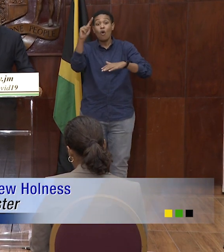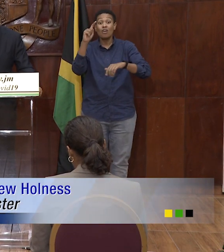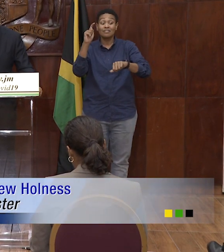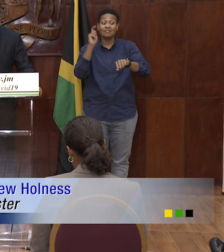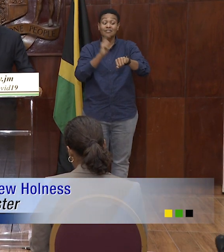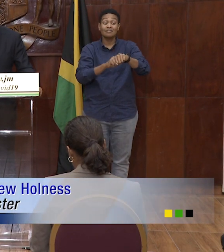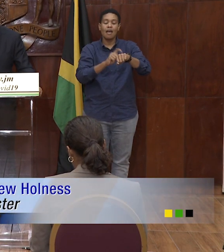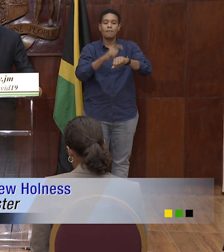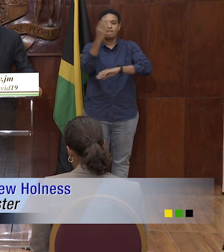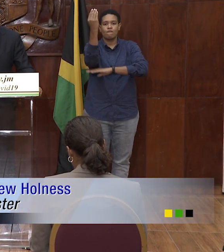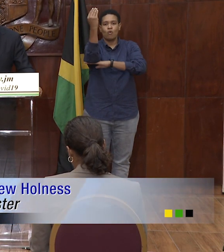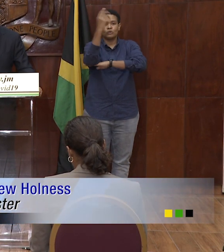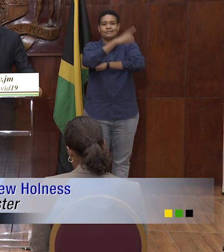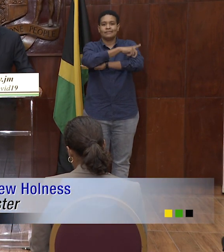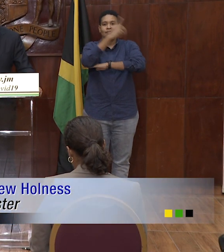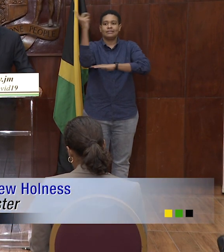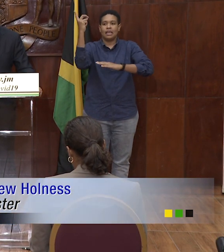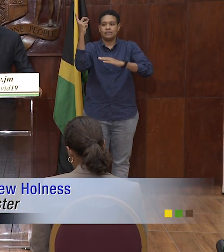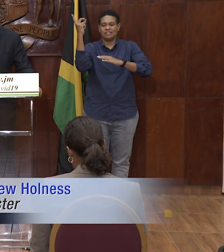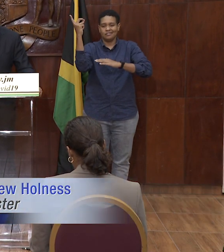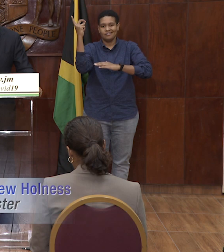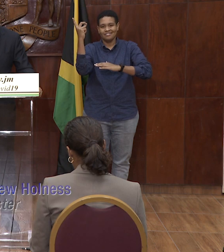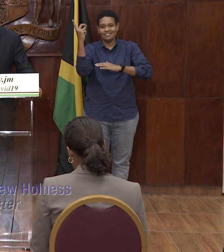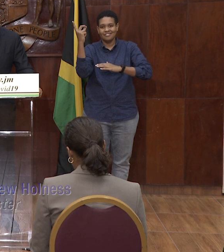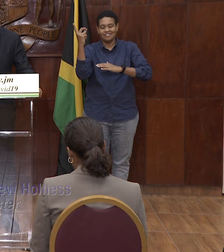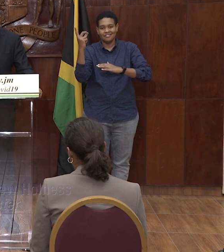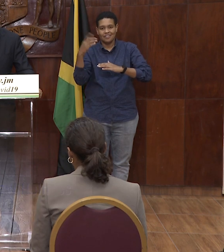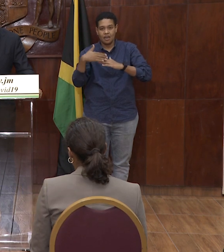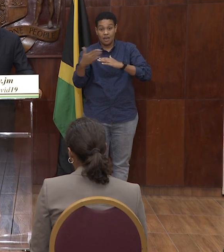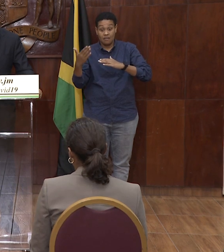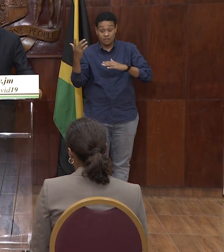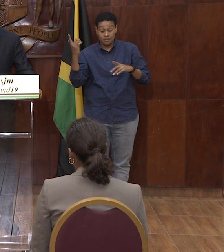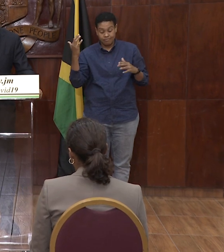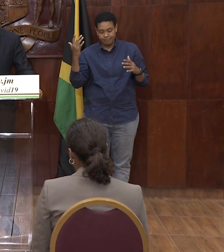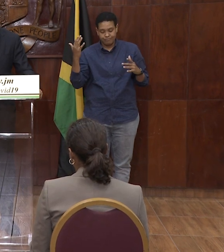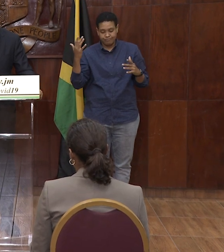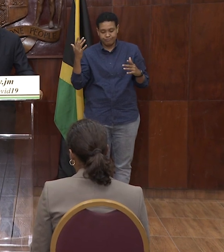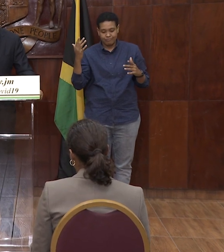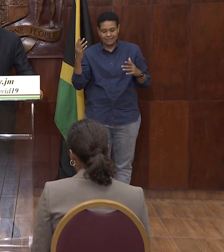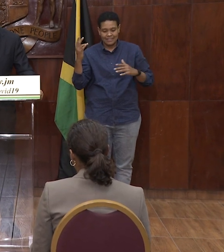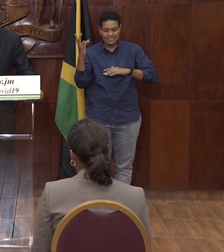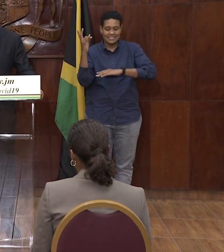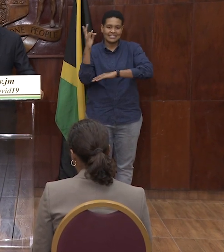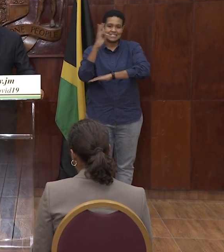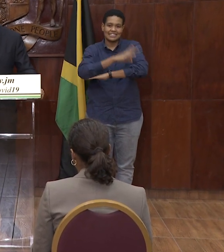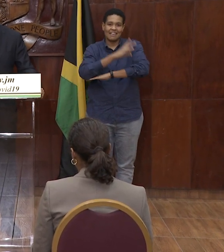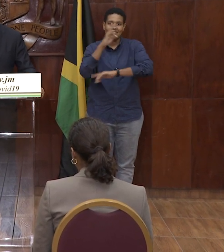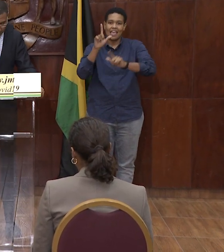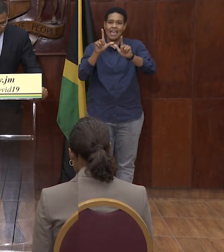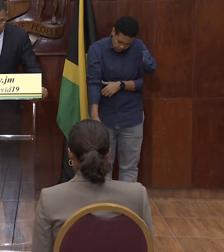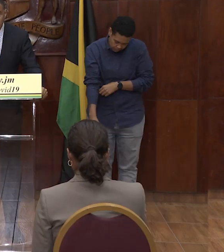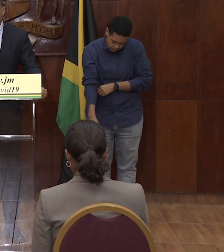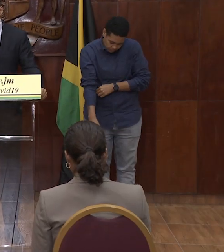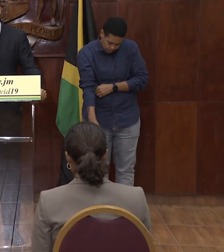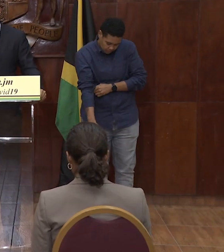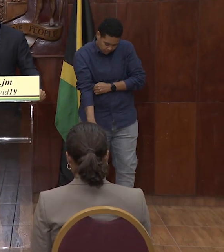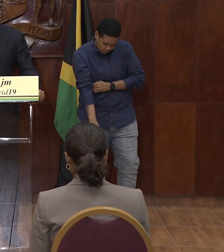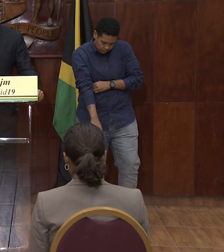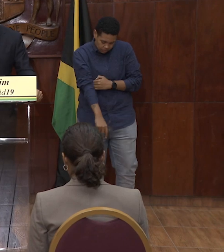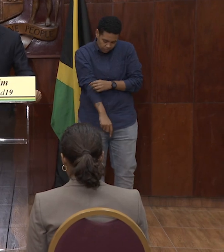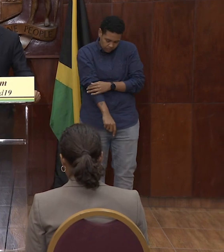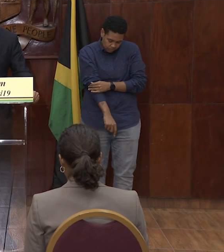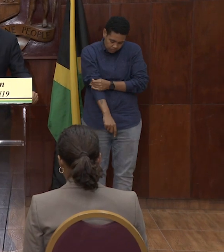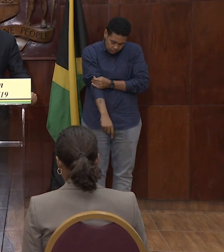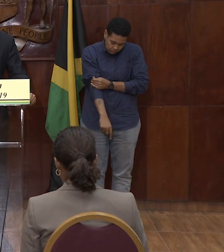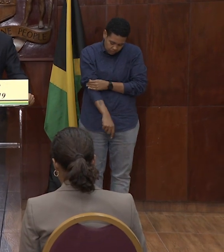a further 14 days after the initial seven days expired. For a period of